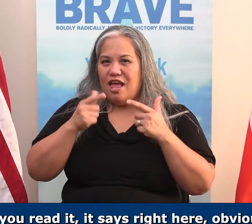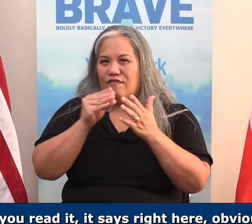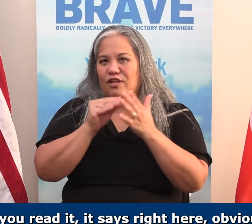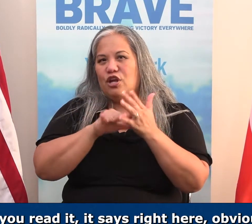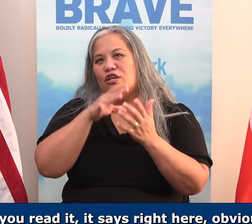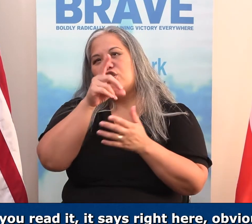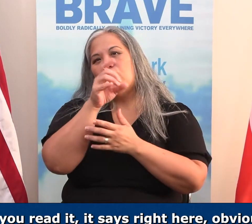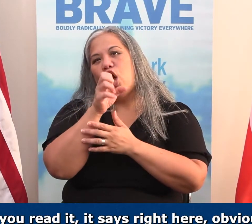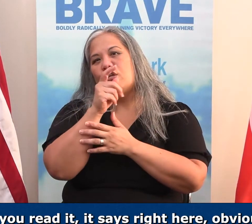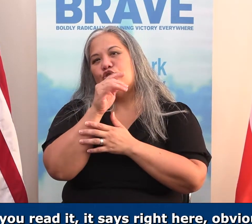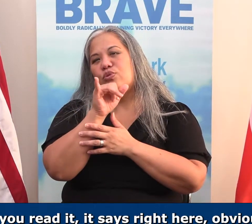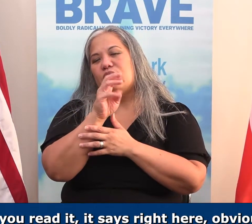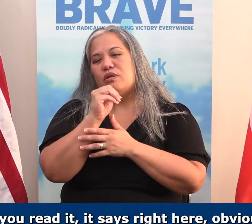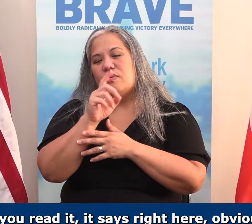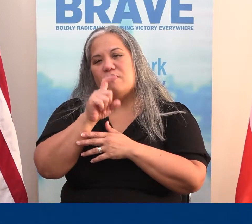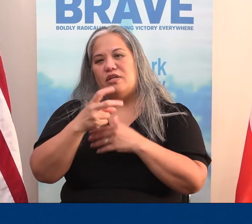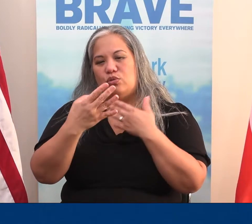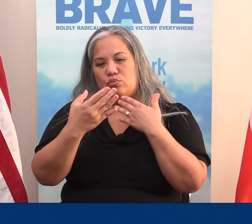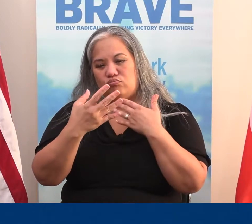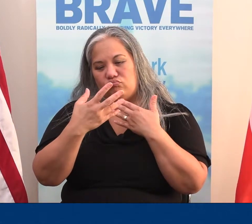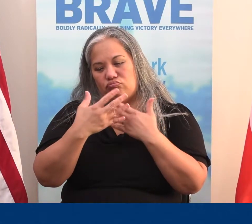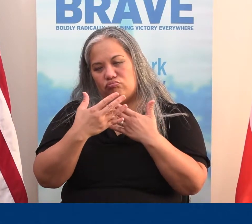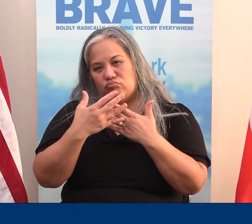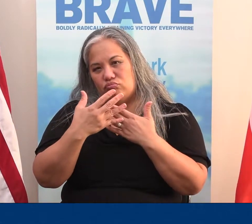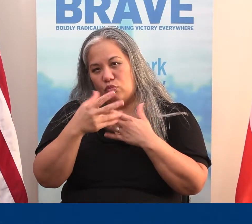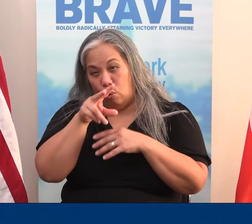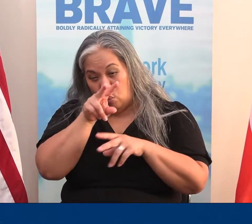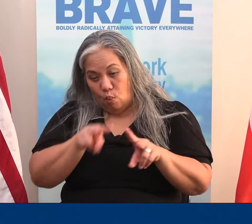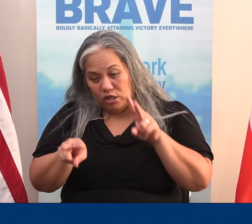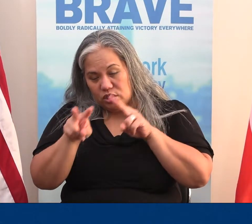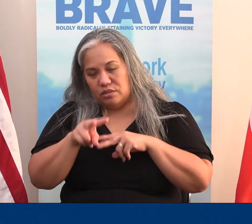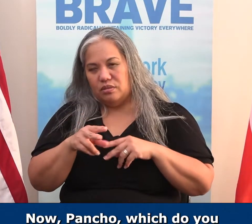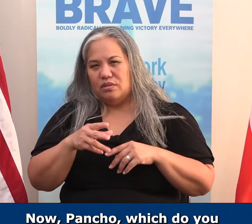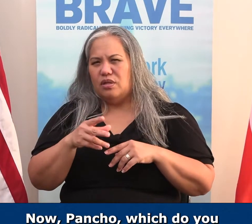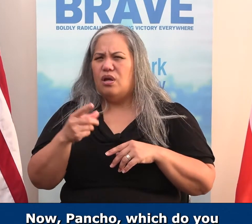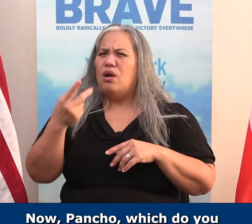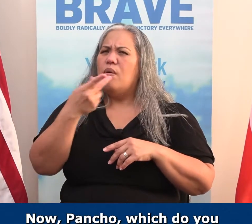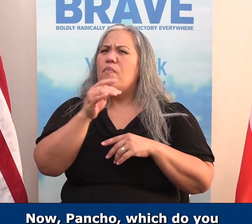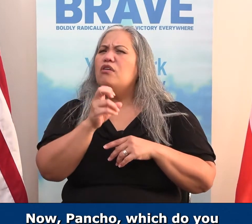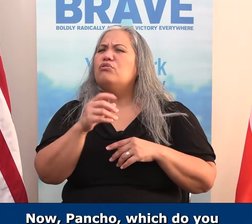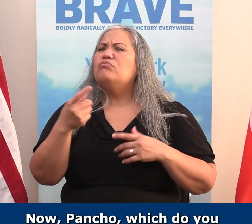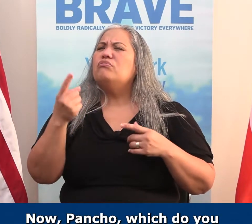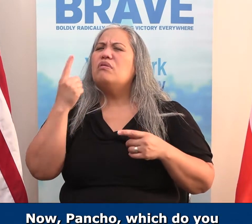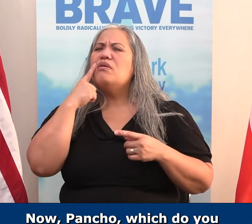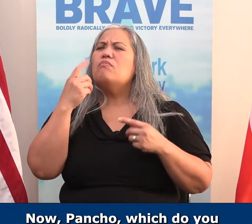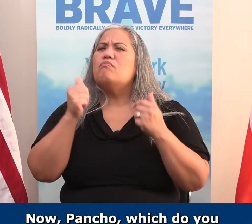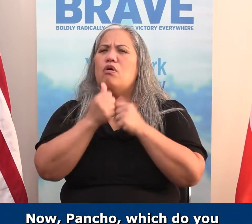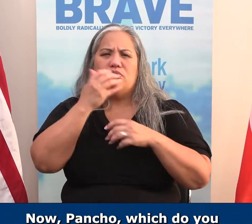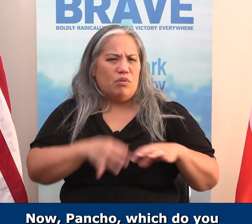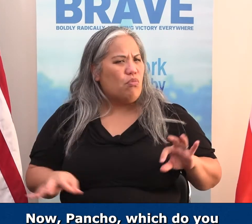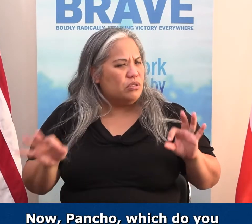that life and doctrine are important. We're supposed to watch it closely. Now, Pancho, which do you think is the most important?